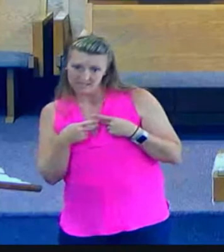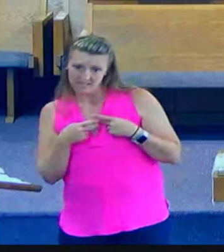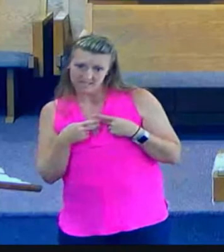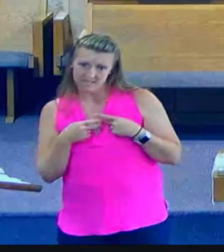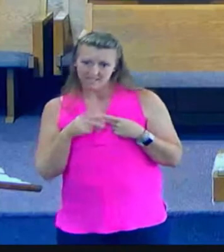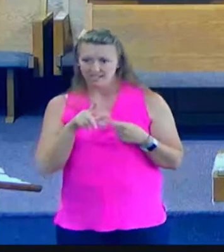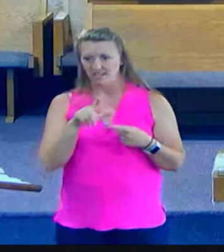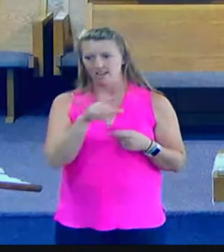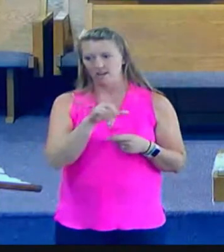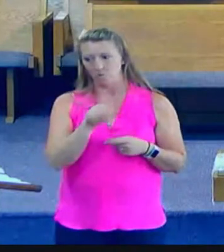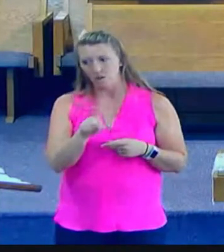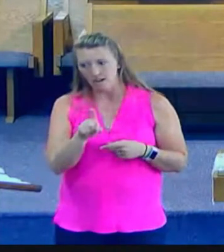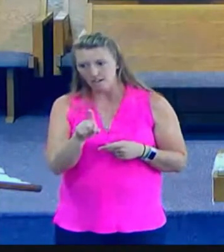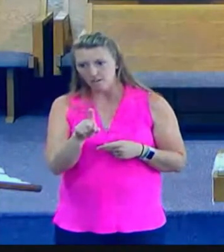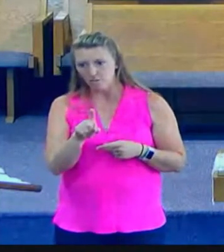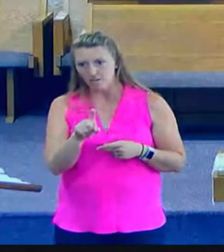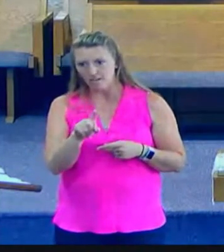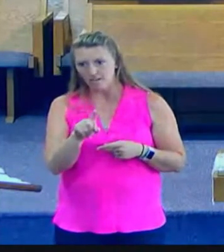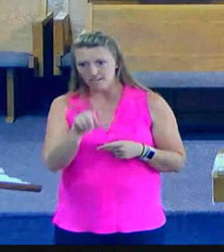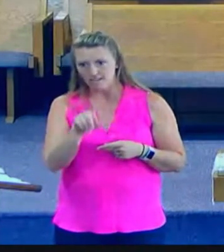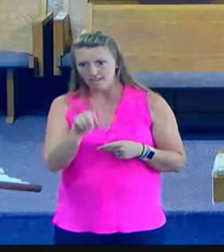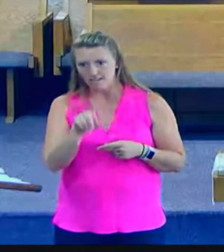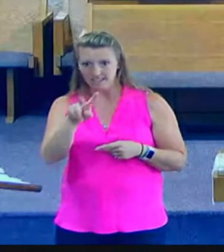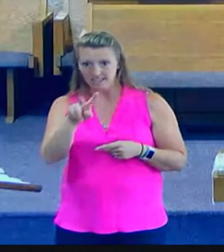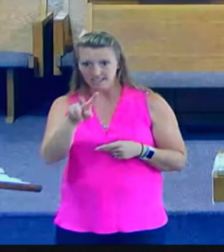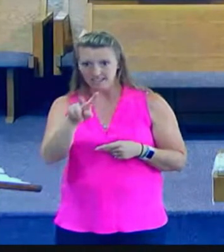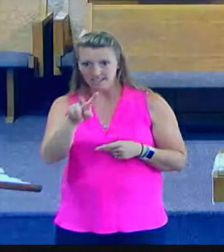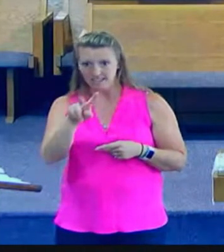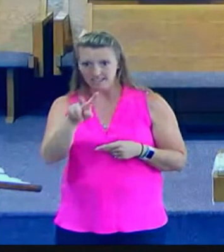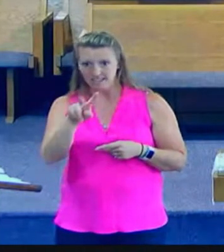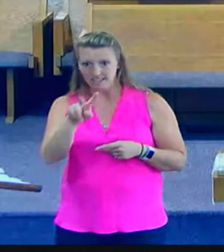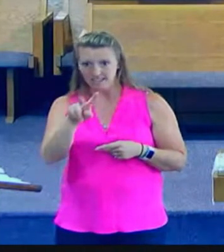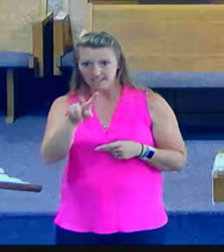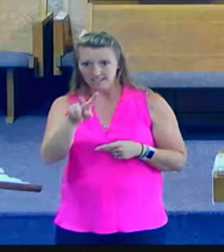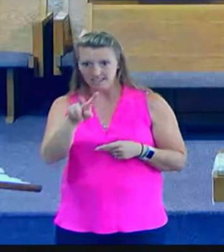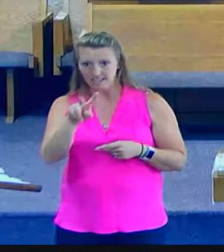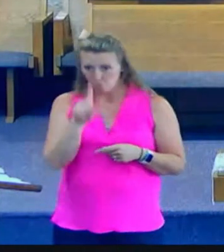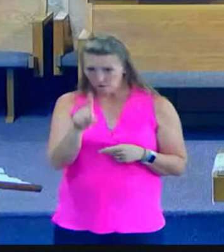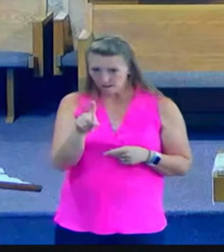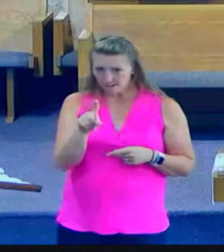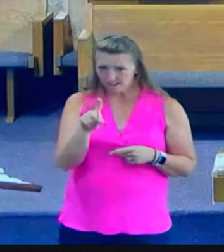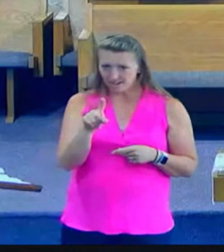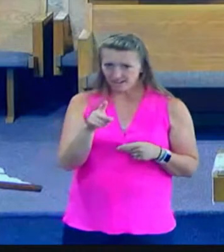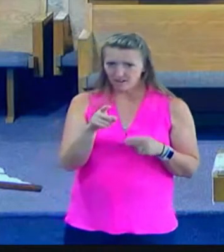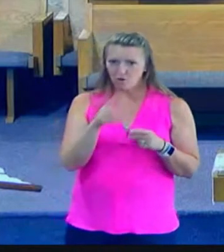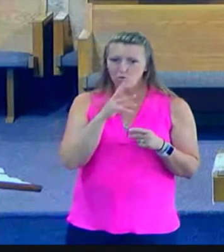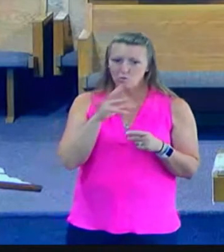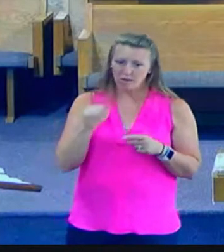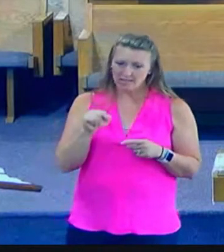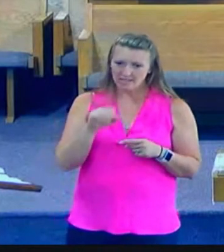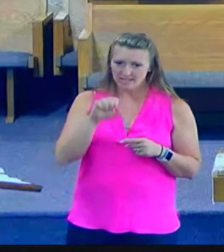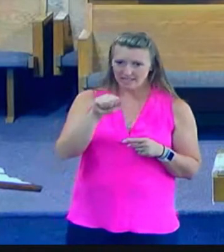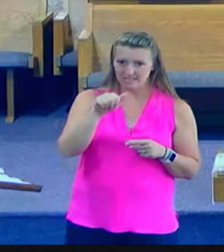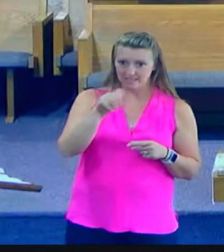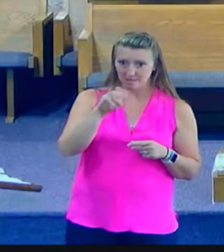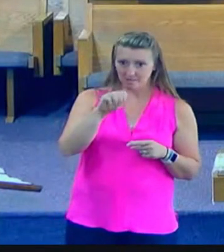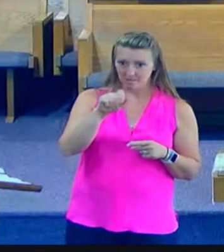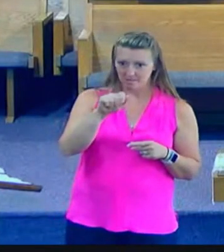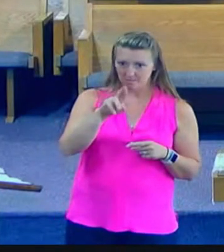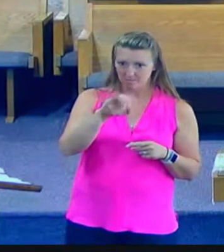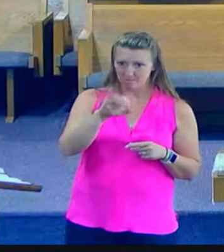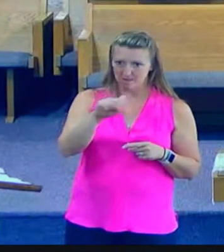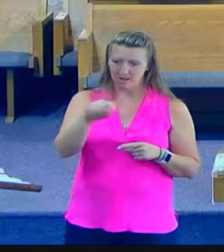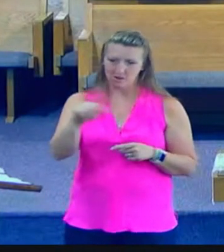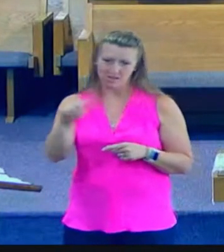beaten, and left for dead, robbed of everything he had, and they crossed the road and walked the other side. But the Samaritan, the